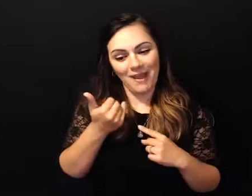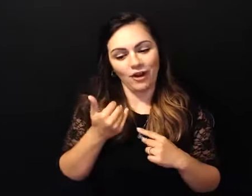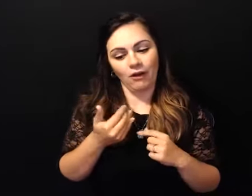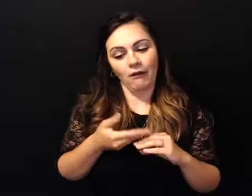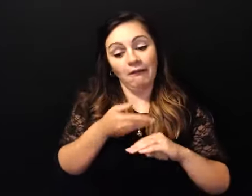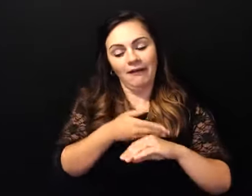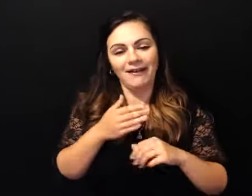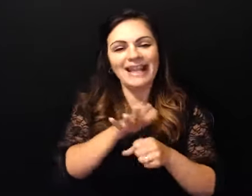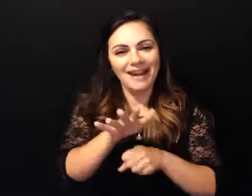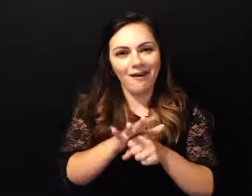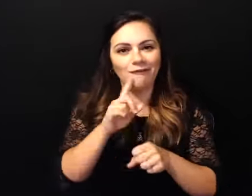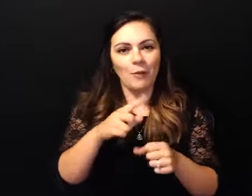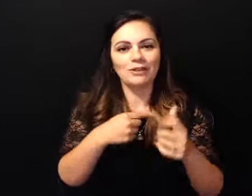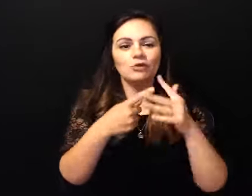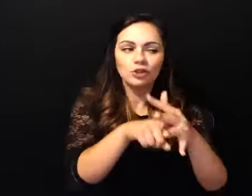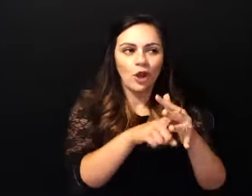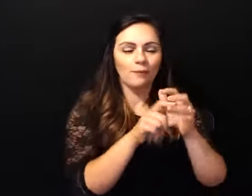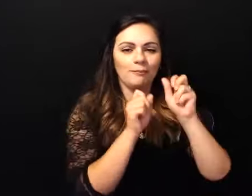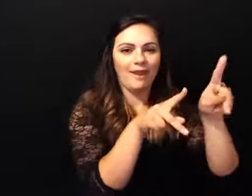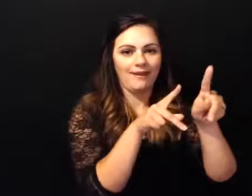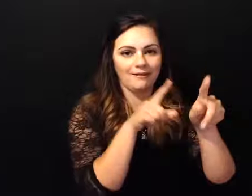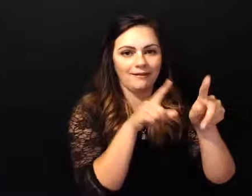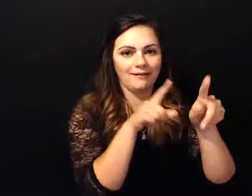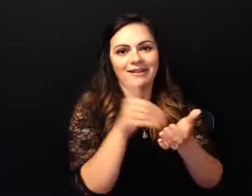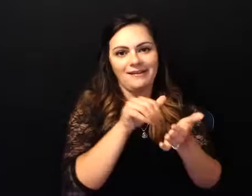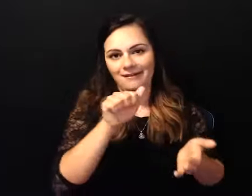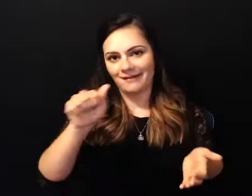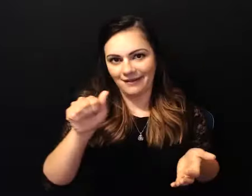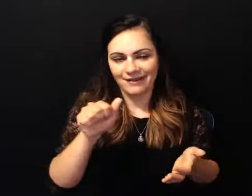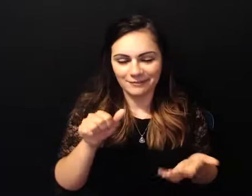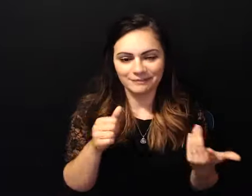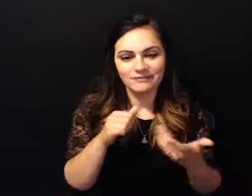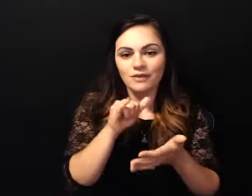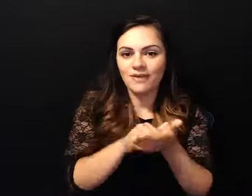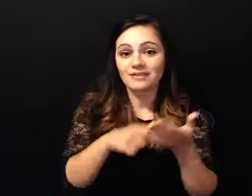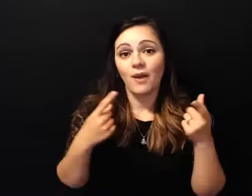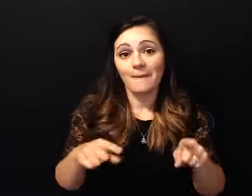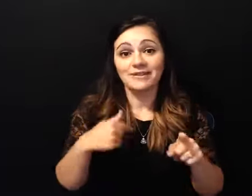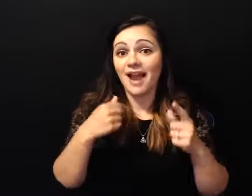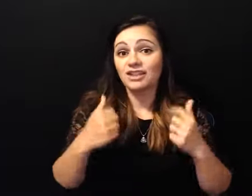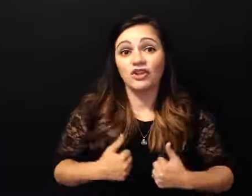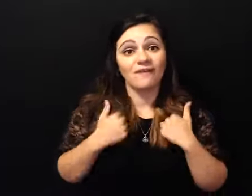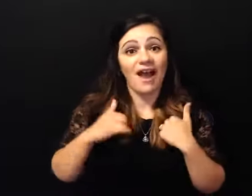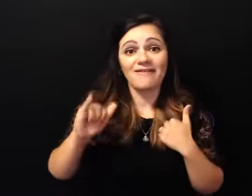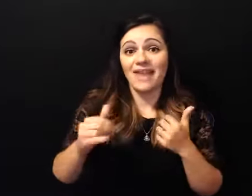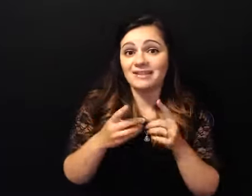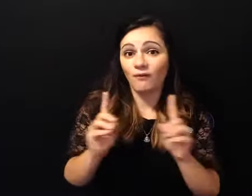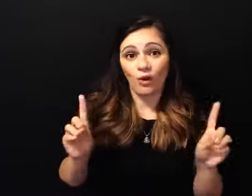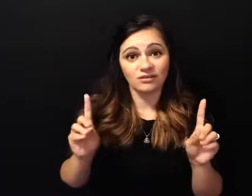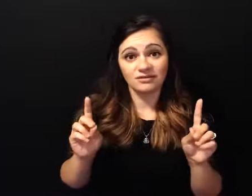and um so that's what i did so i survived that divorce in alcoholics anonymous i survived losing everything i had